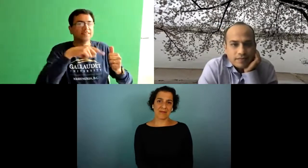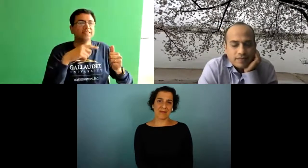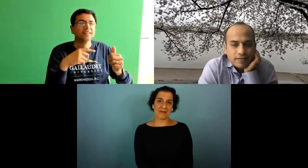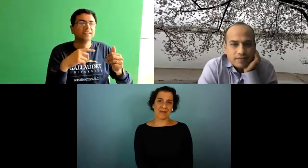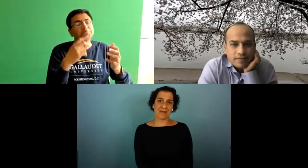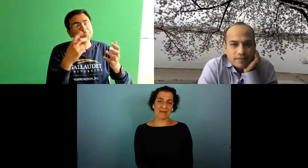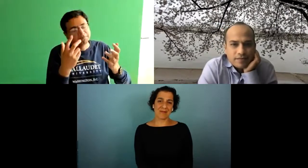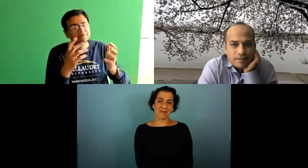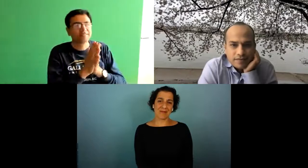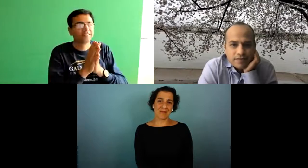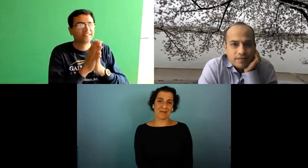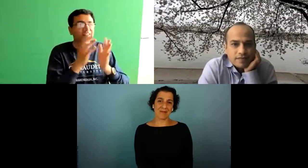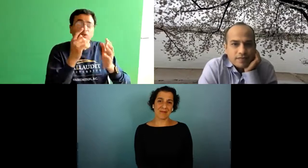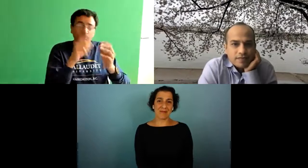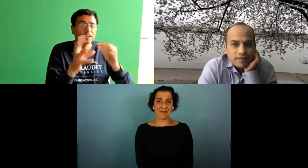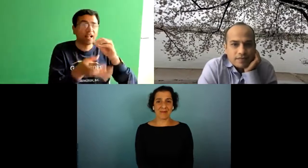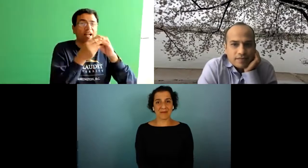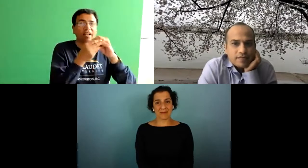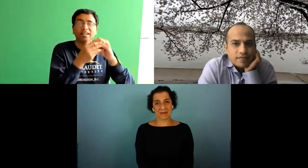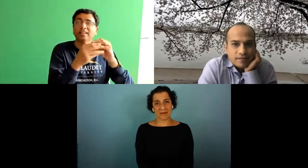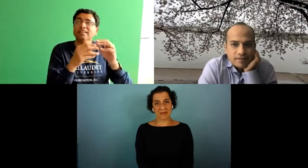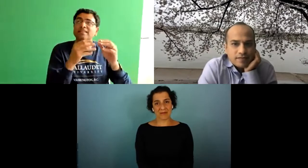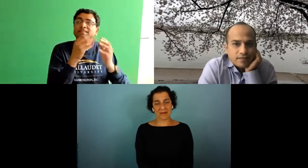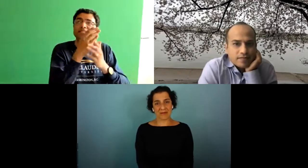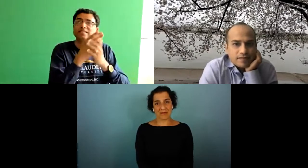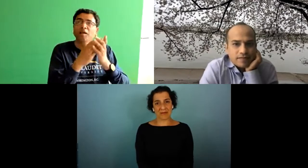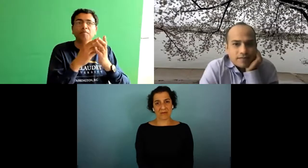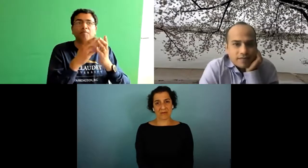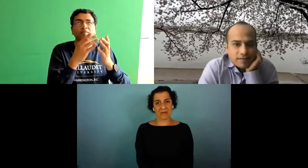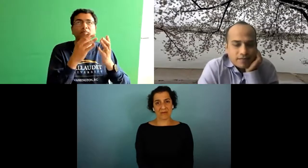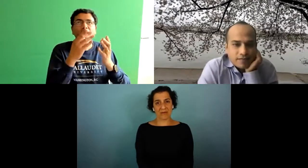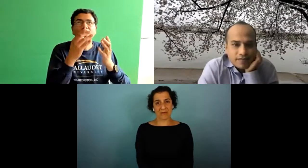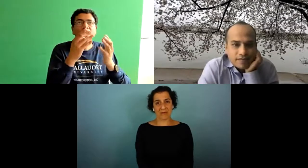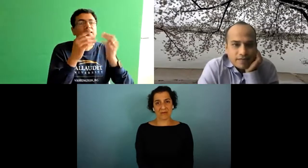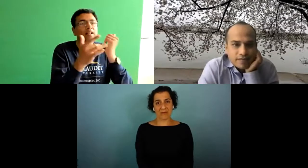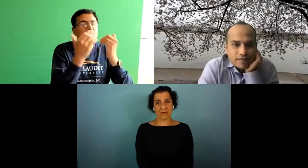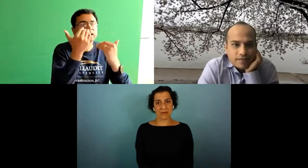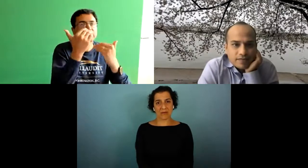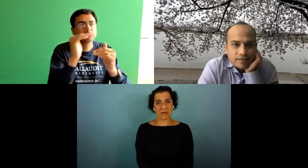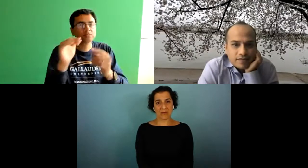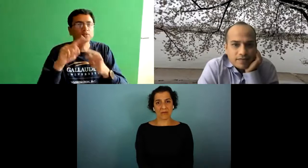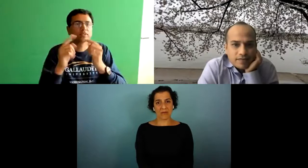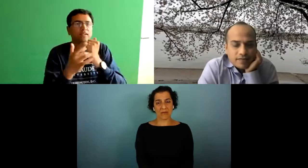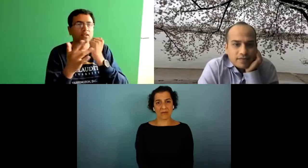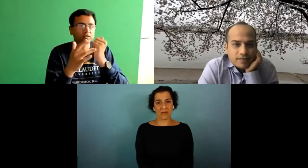let's say that you're outside of what's considered earshot or if there's a visual analog to